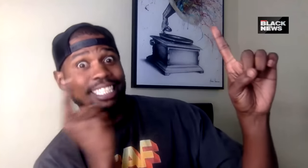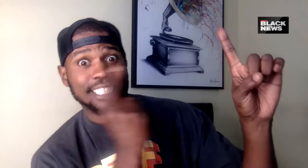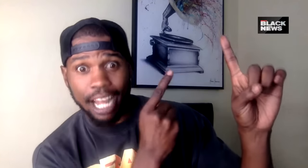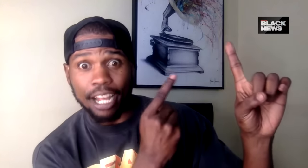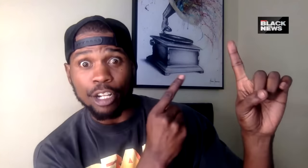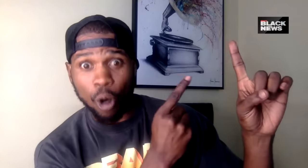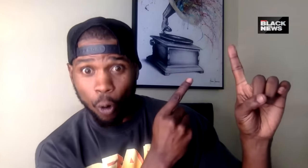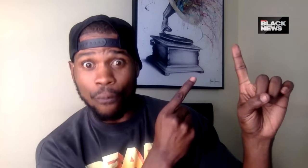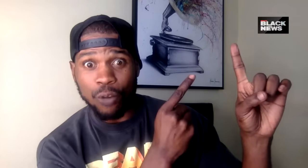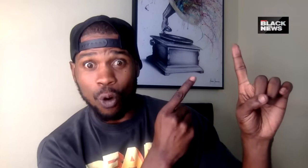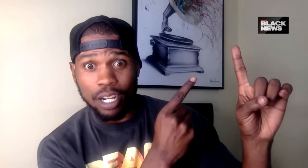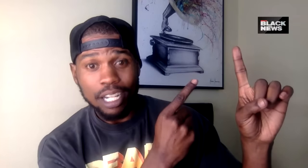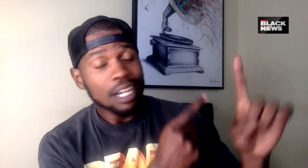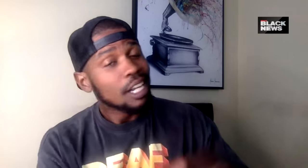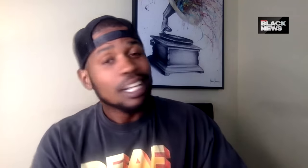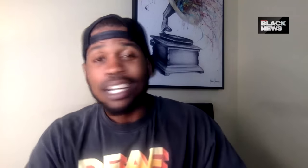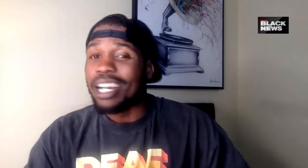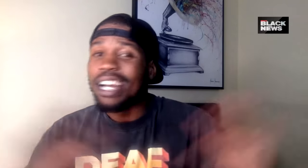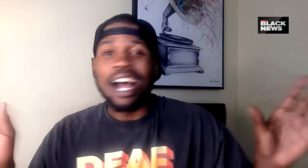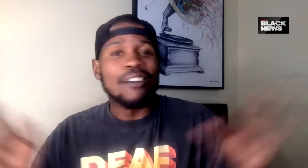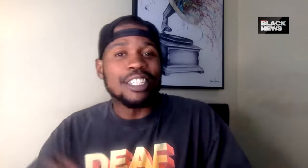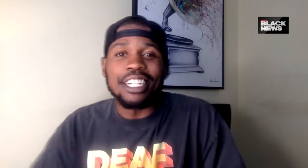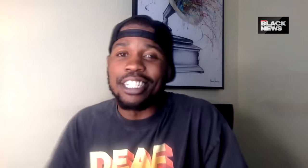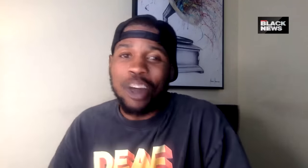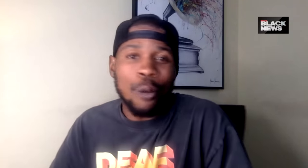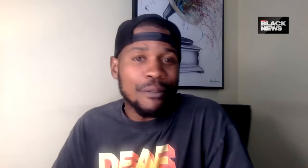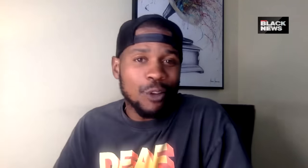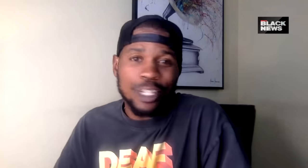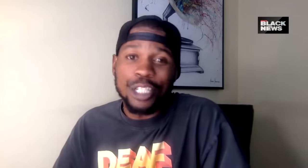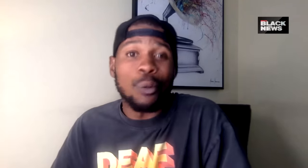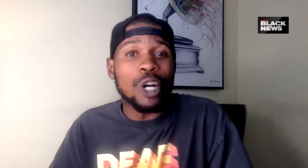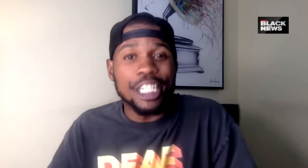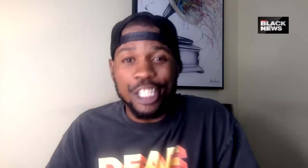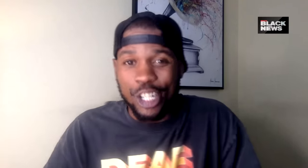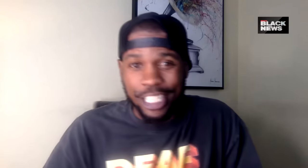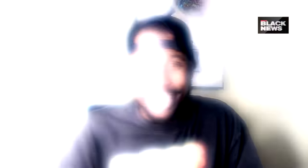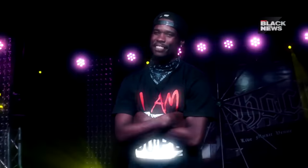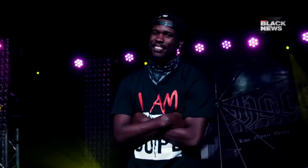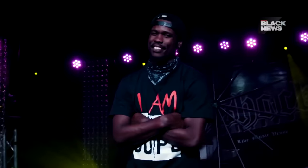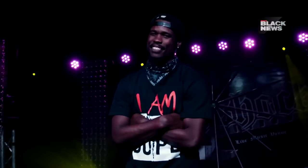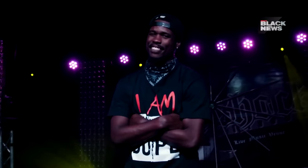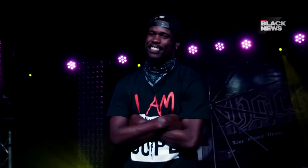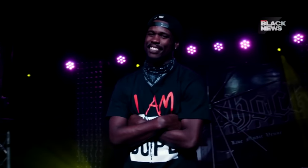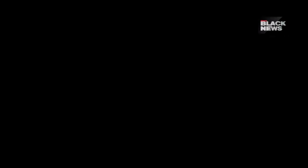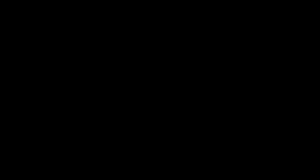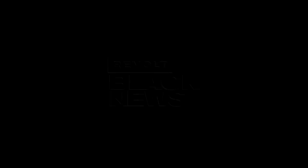that goal for it, everything is open for you. The world is yours.